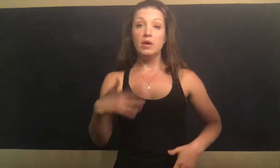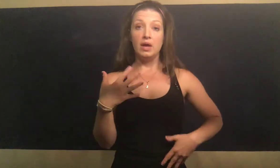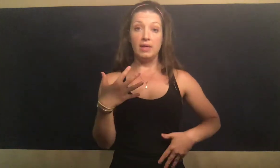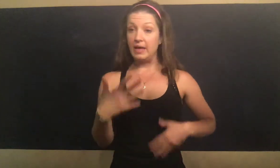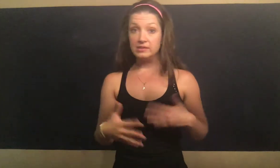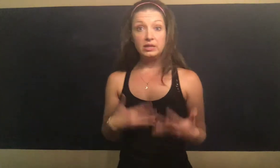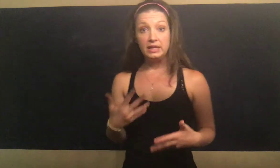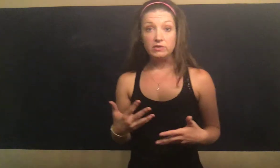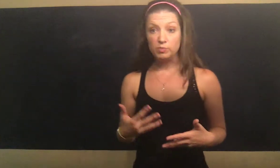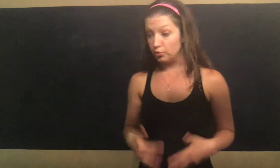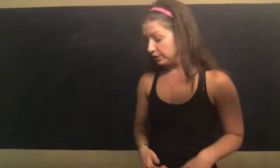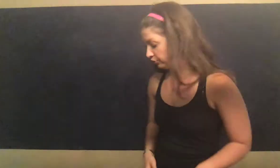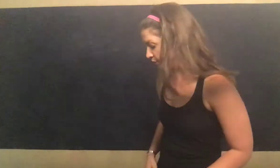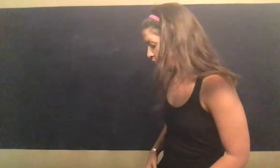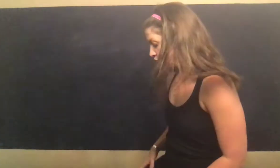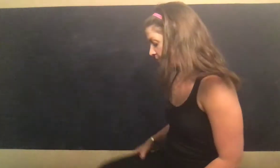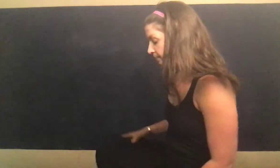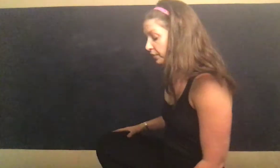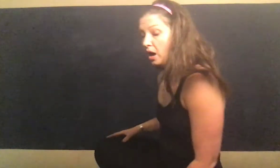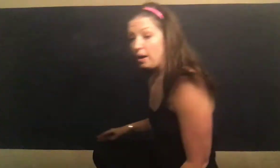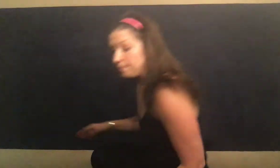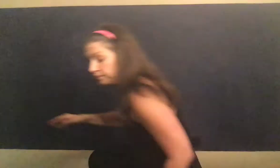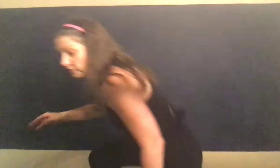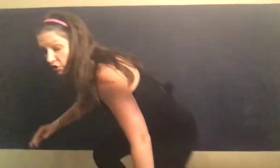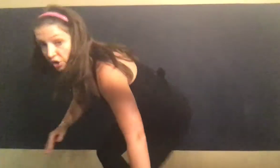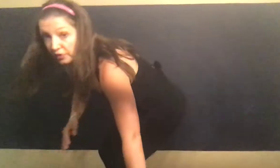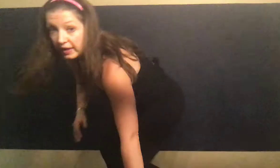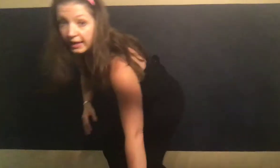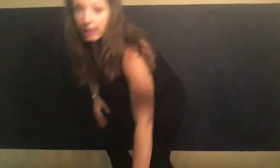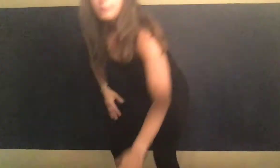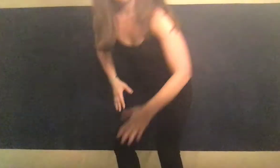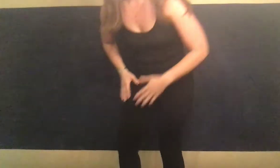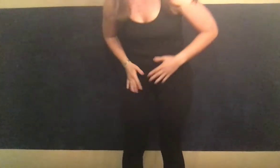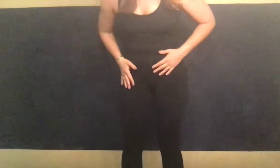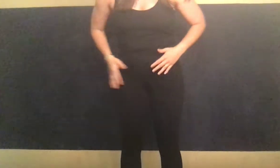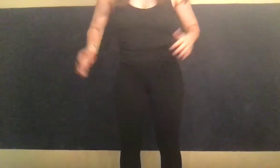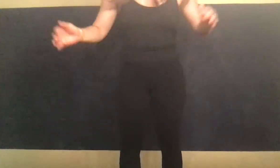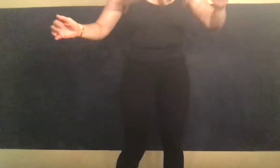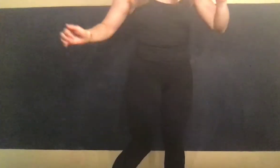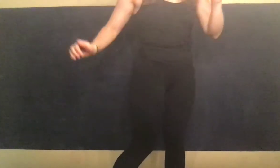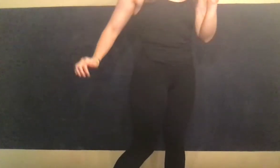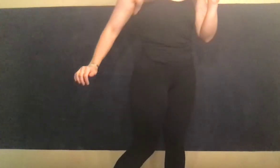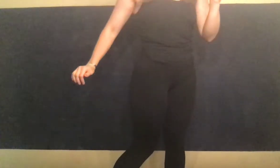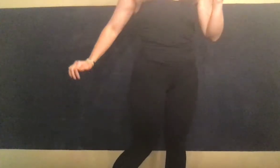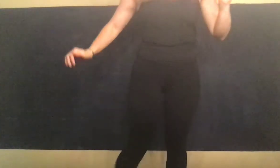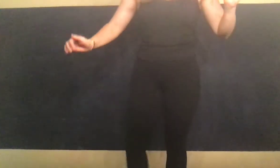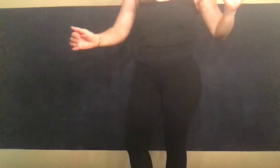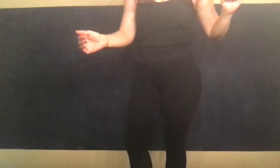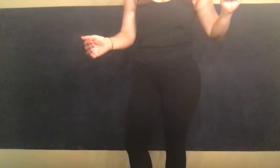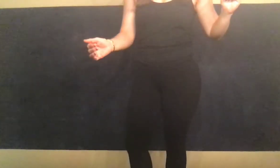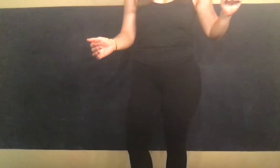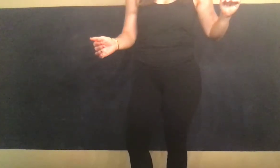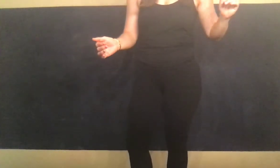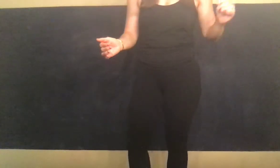and that's going to give us more range of motion. To show you the hip, we've got internal and external rotation.